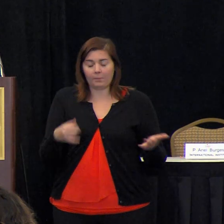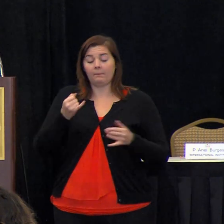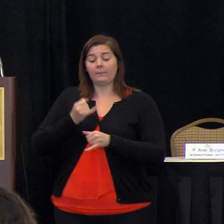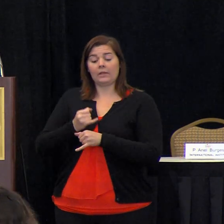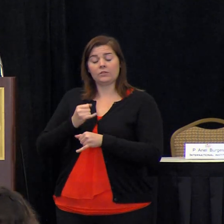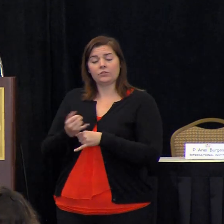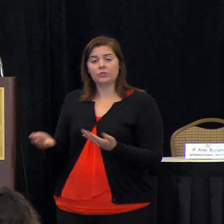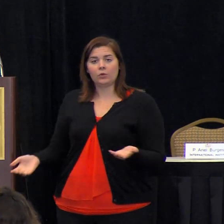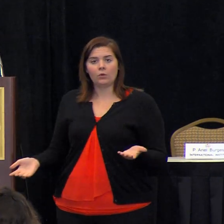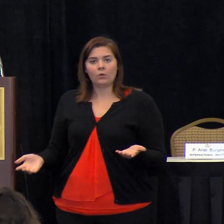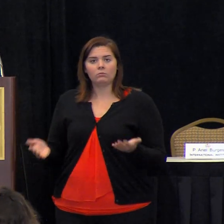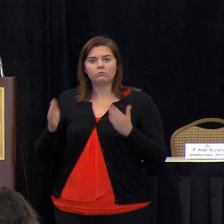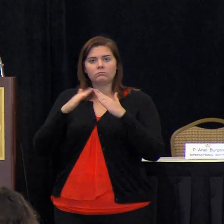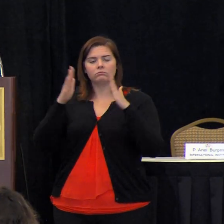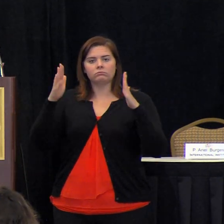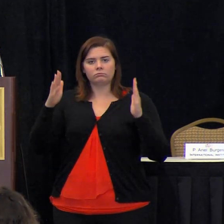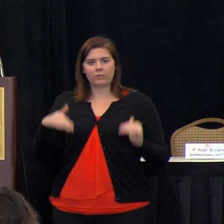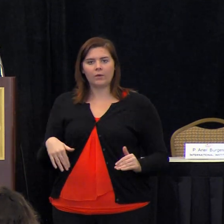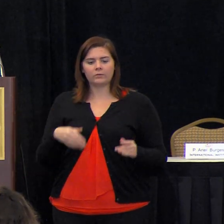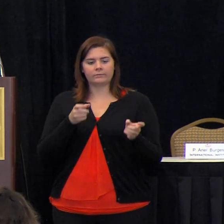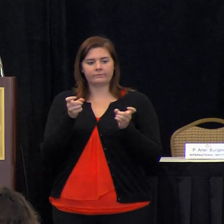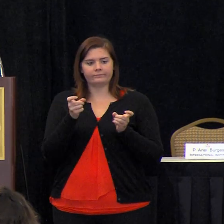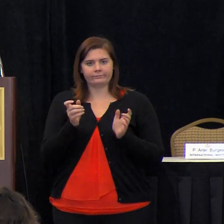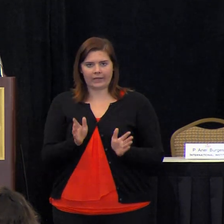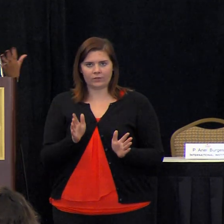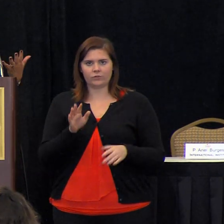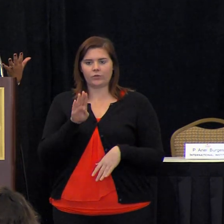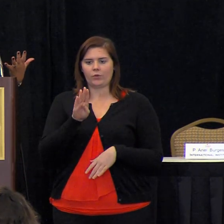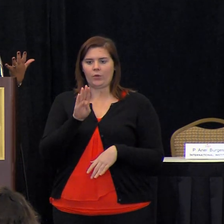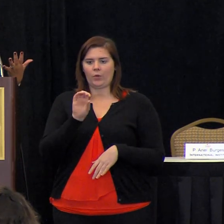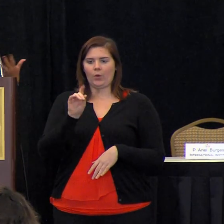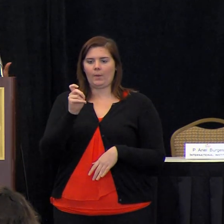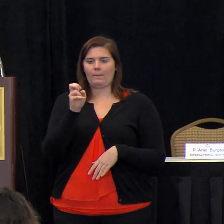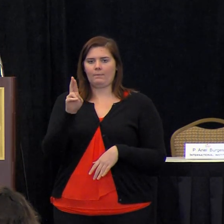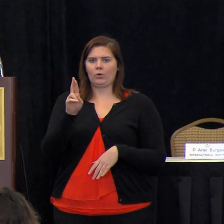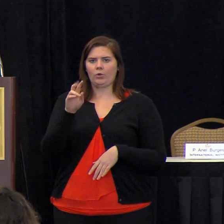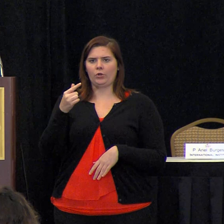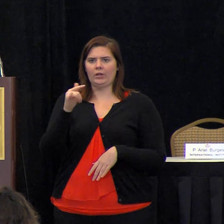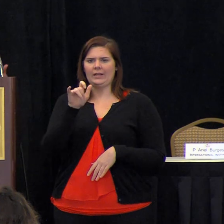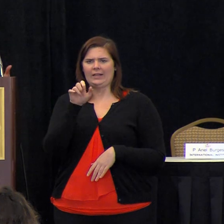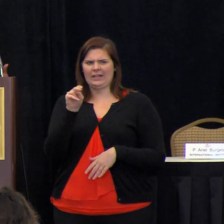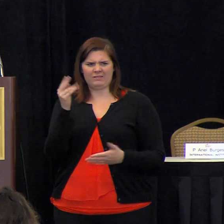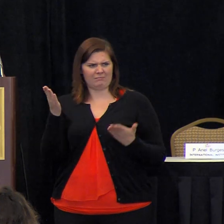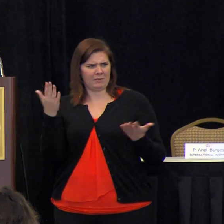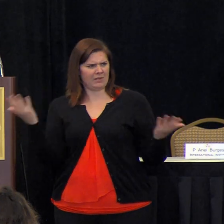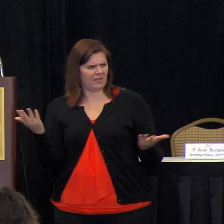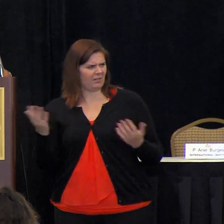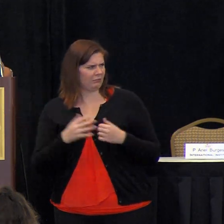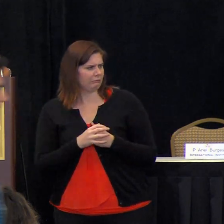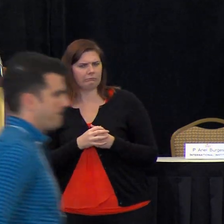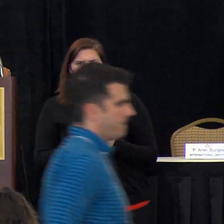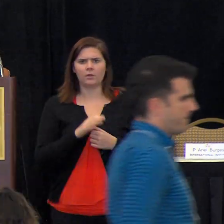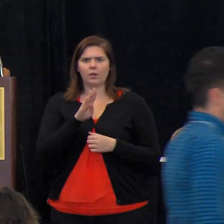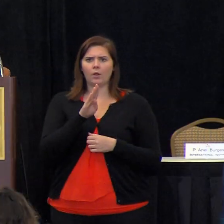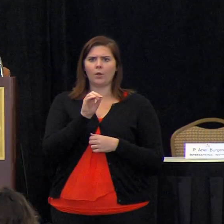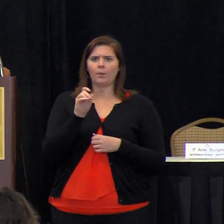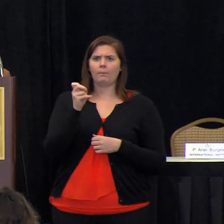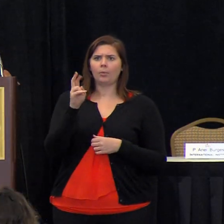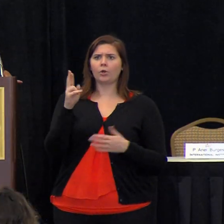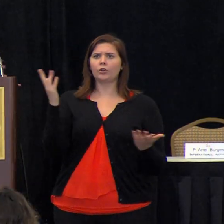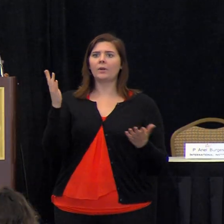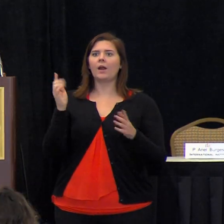um our housing manner manager booker gilliam who who might be here today i think um booker are you here